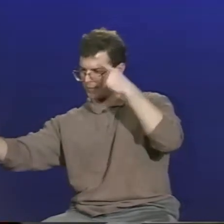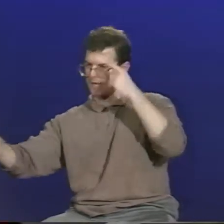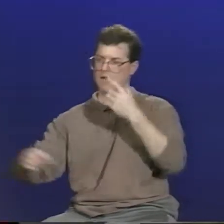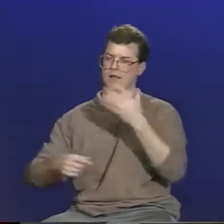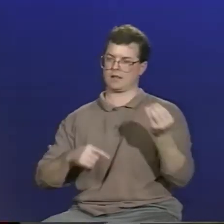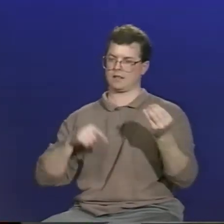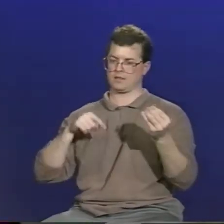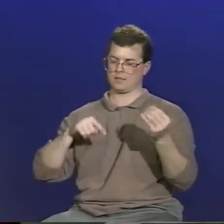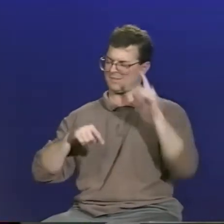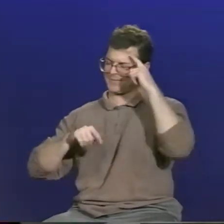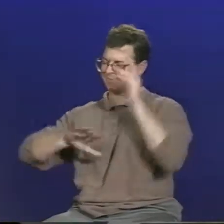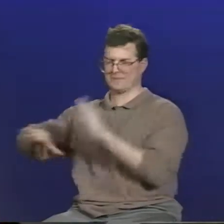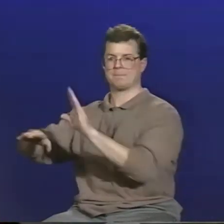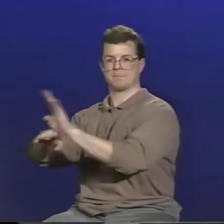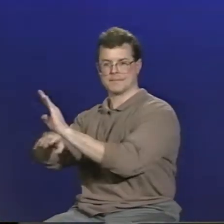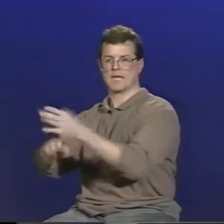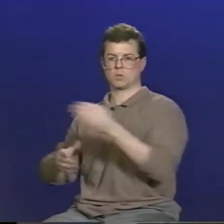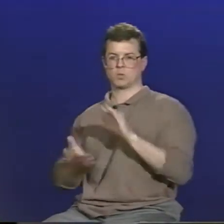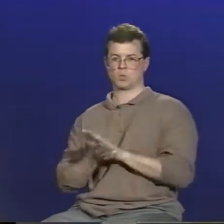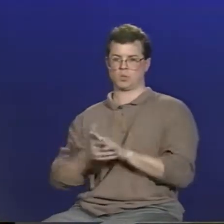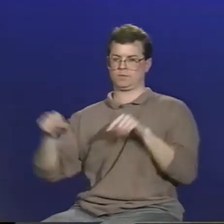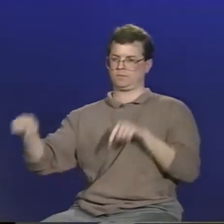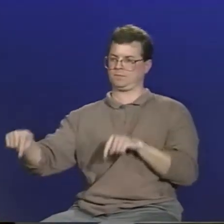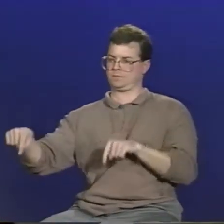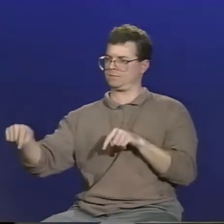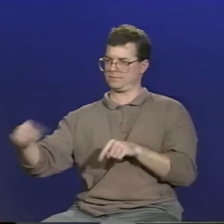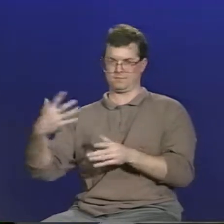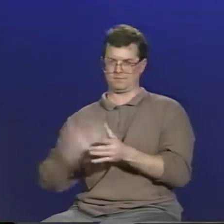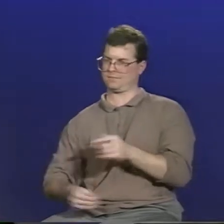resulting in a lack of communication between the two.